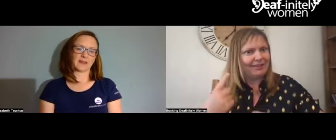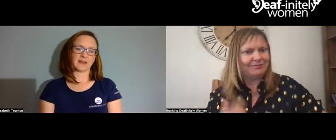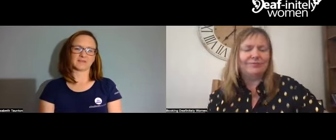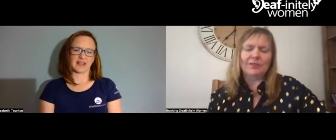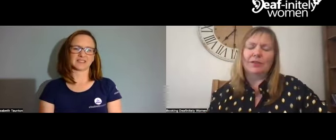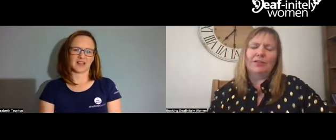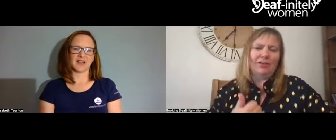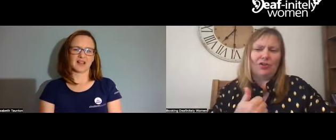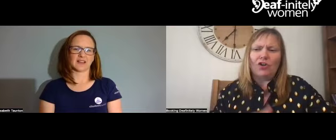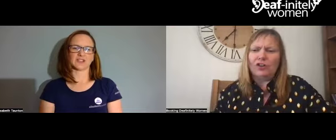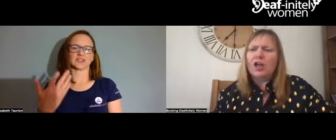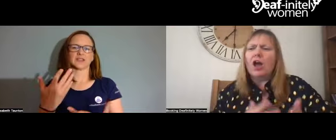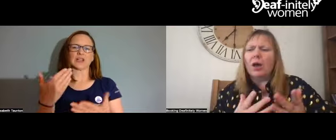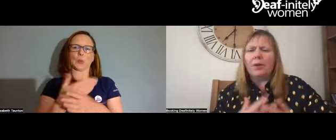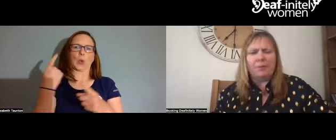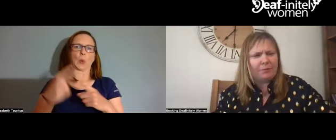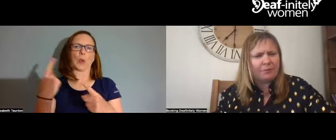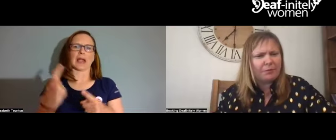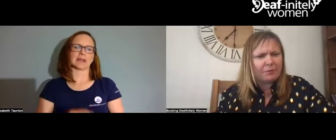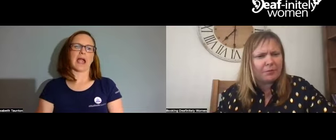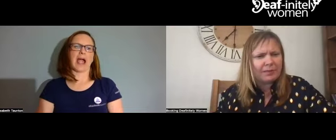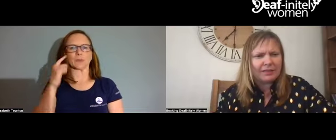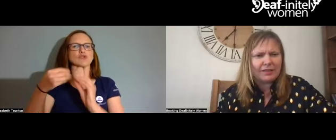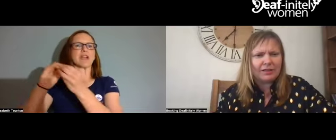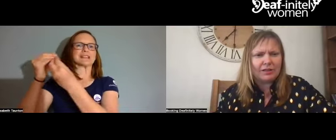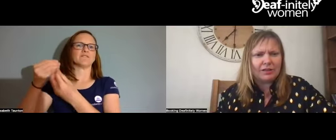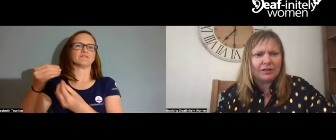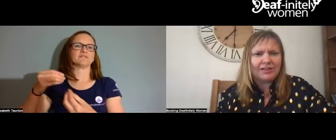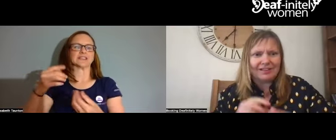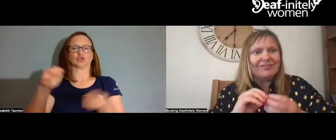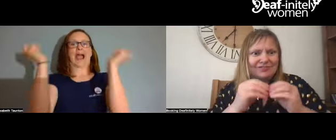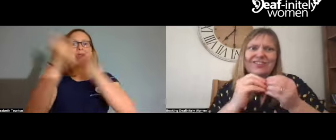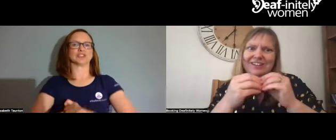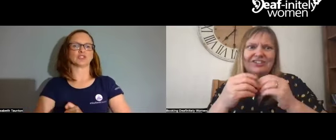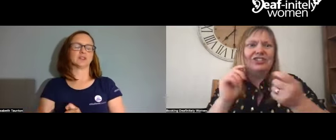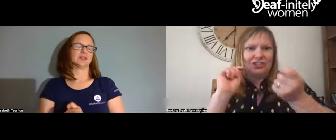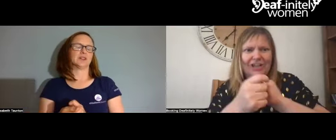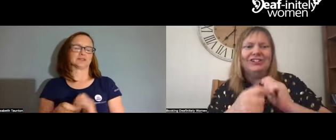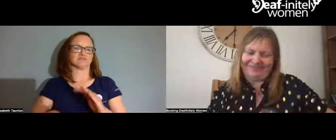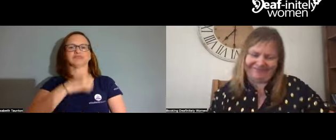It's developed quite quickly to change it to online. You have to be creative to change.